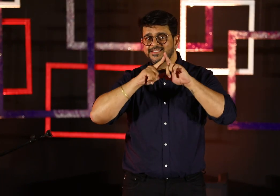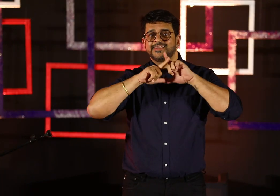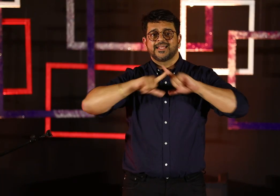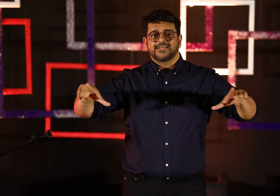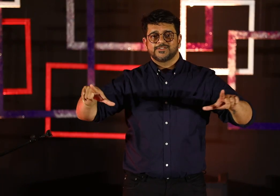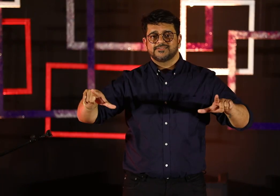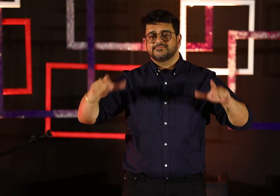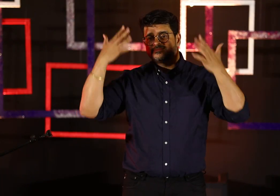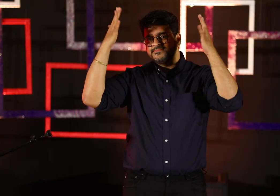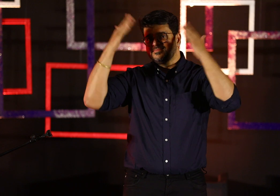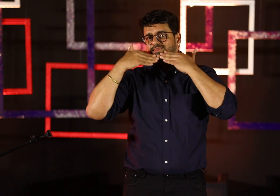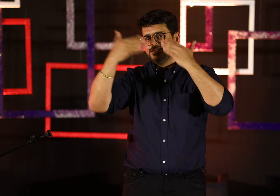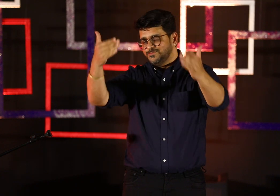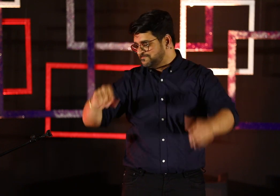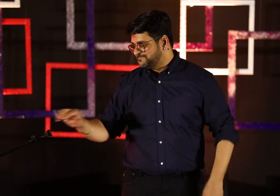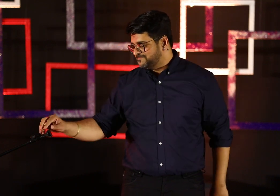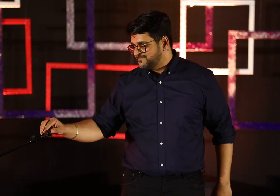Sign Language. Thank you so much.